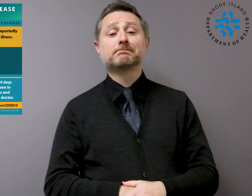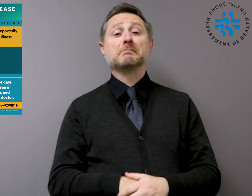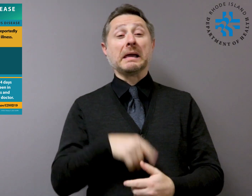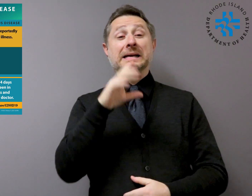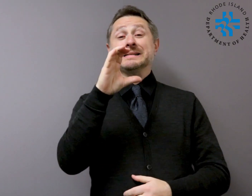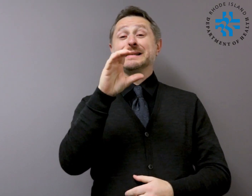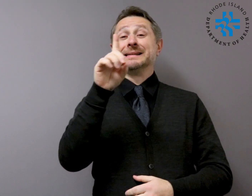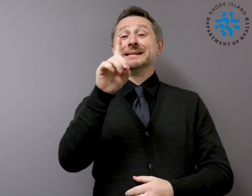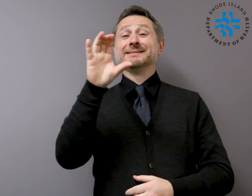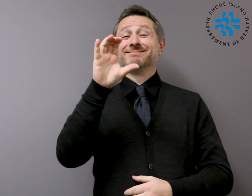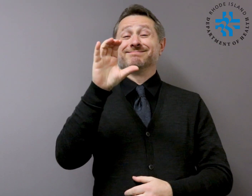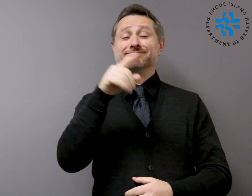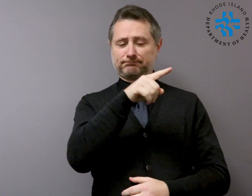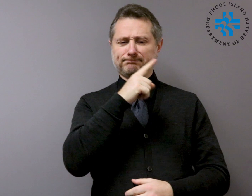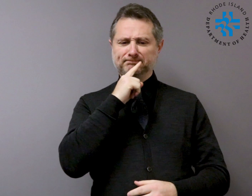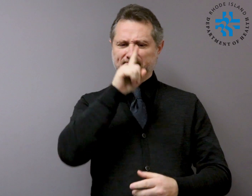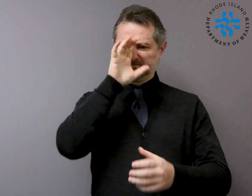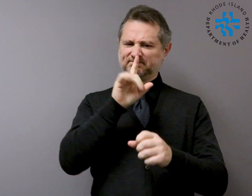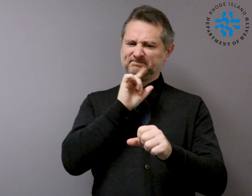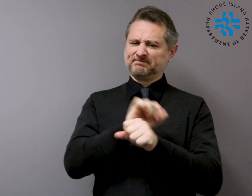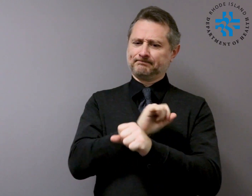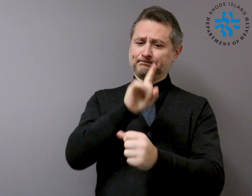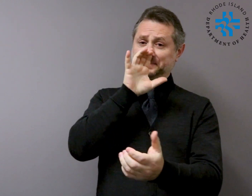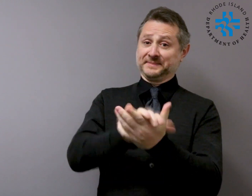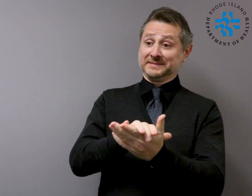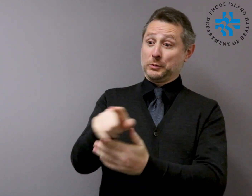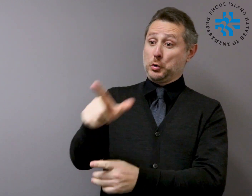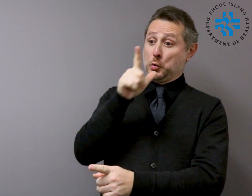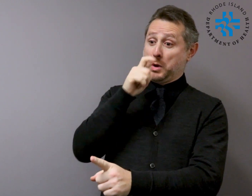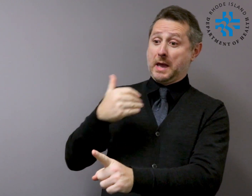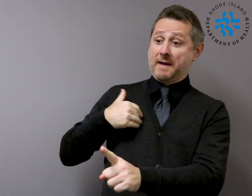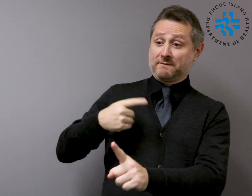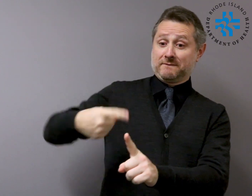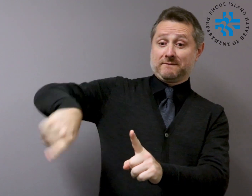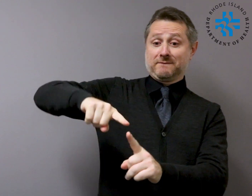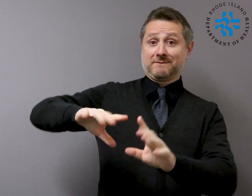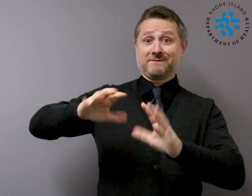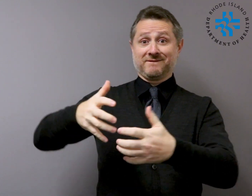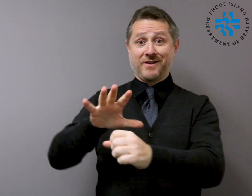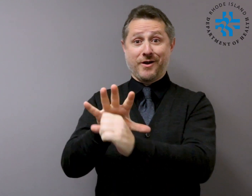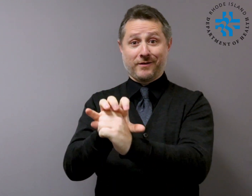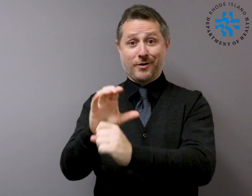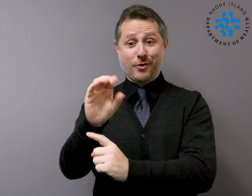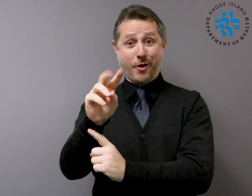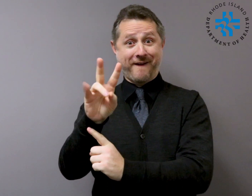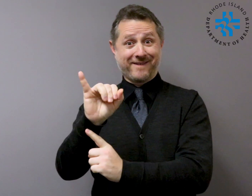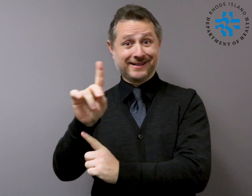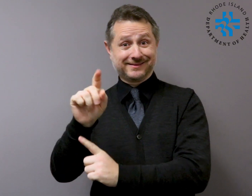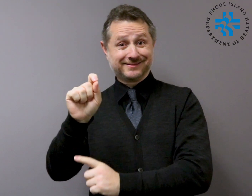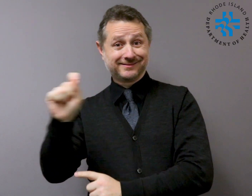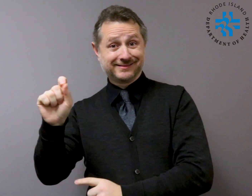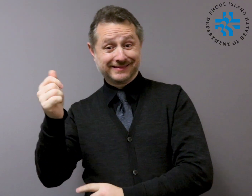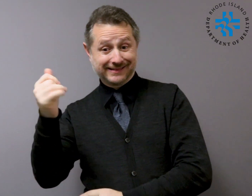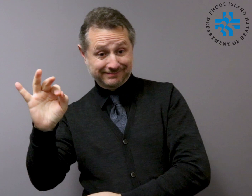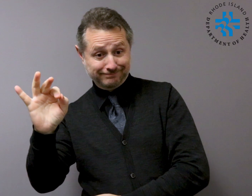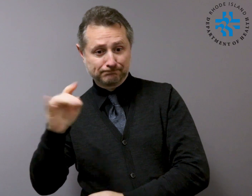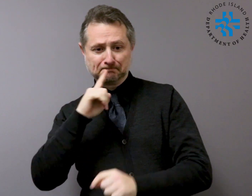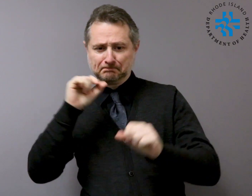CDC believes, at this time, that the symptoms of COVID-19 may appear in as few as two days or as long as